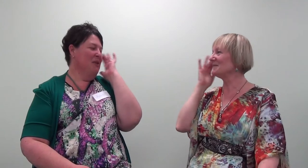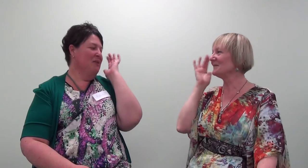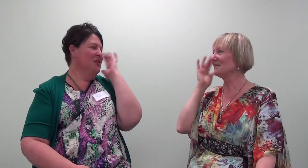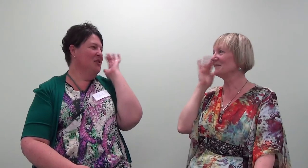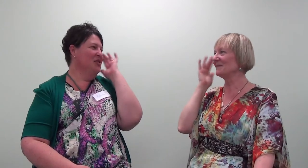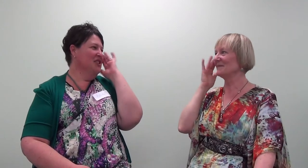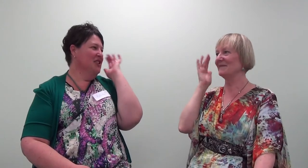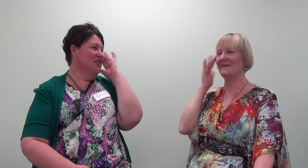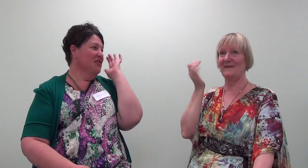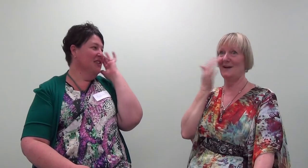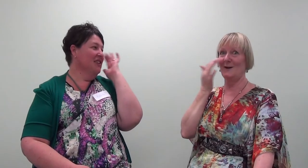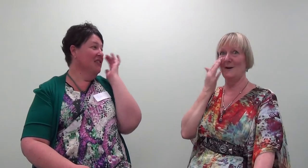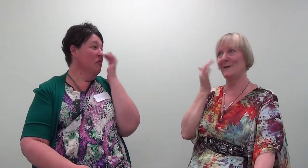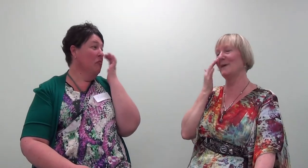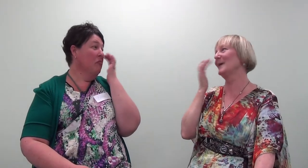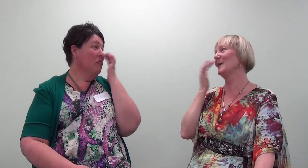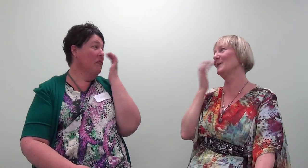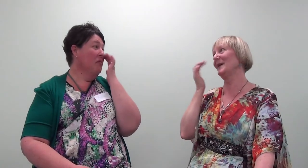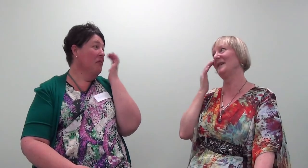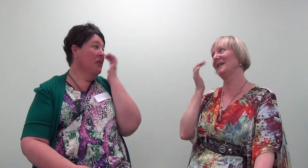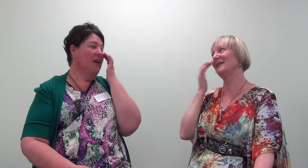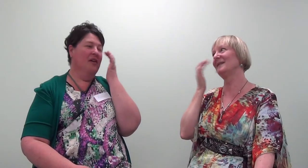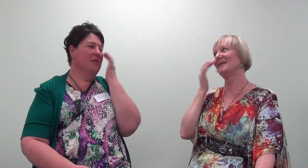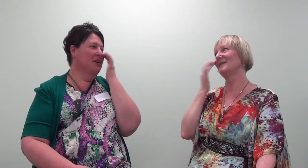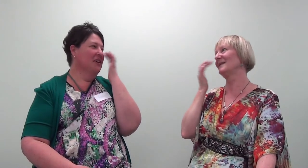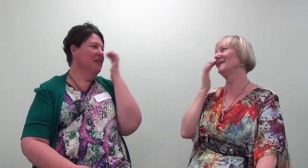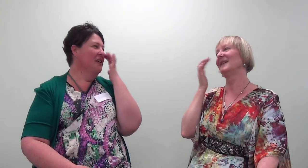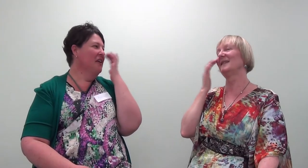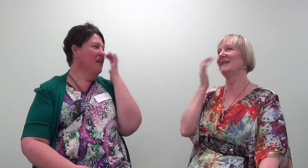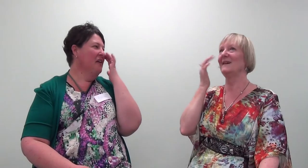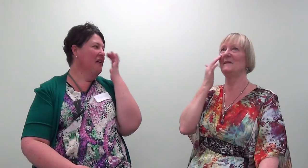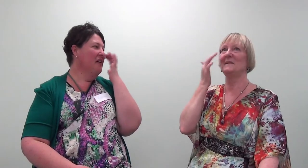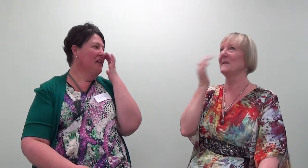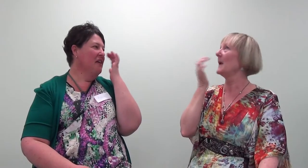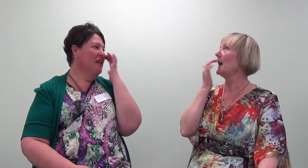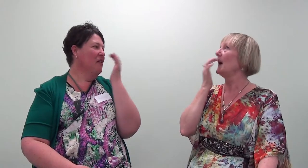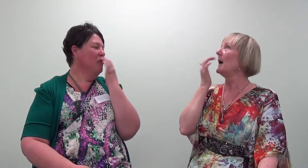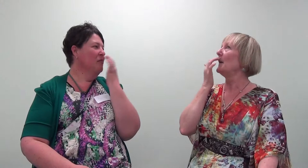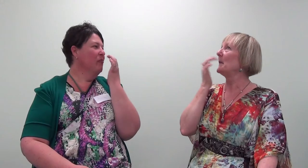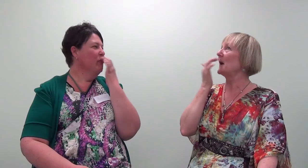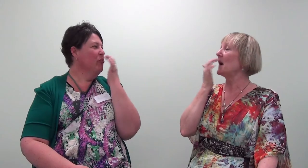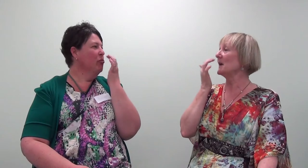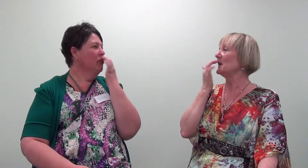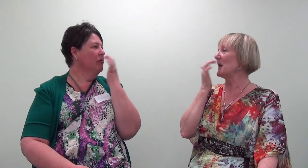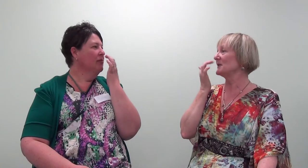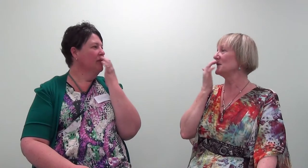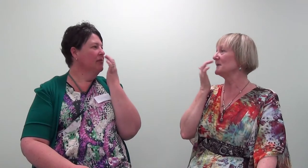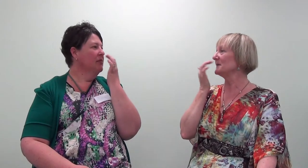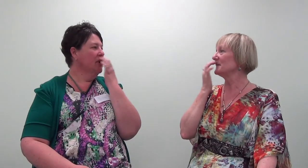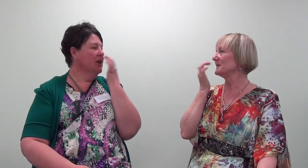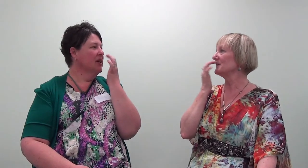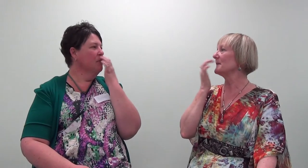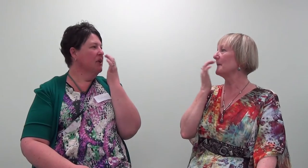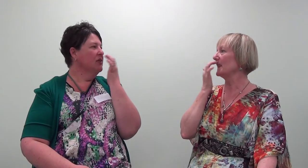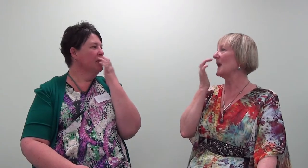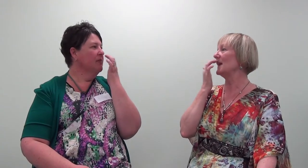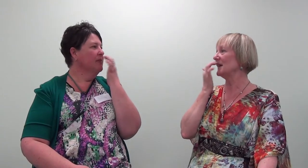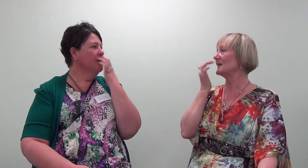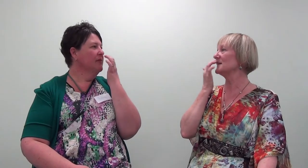happy to do this gentle thing. I don't want to go there. I don't want to go there. But I can imagine. But I can imagine. And guess.